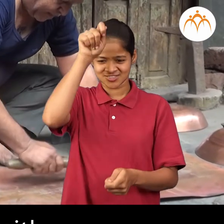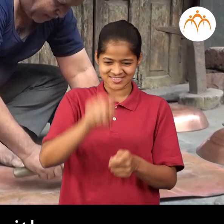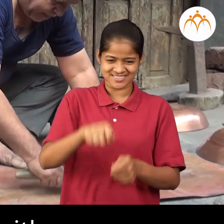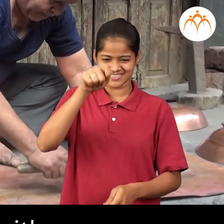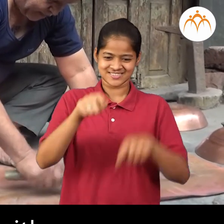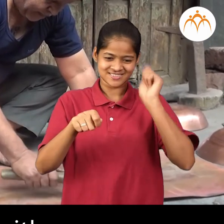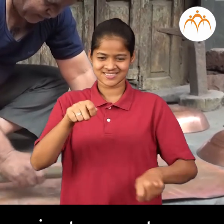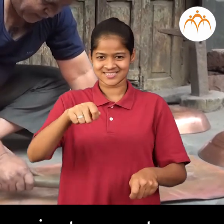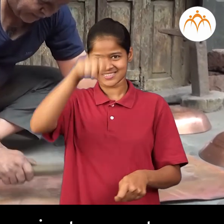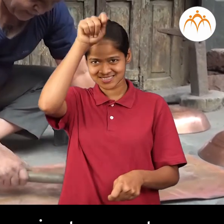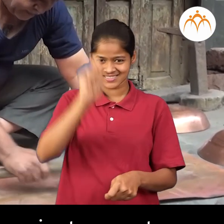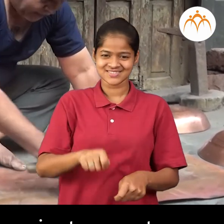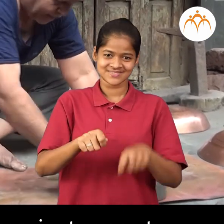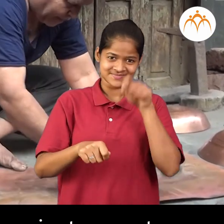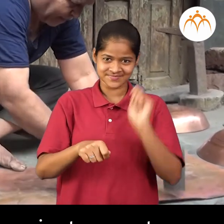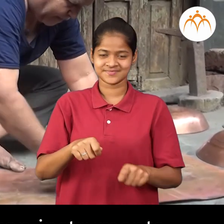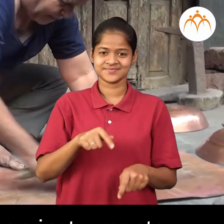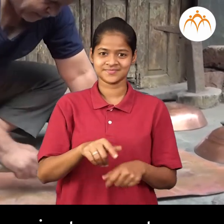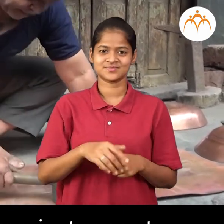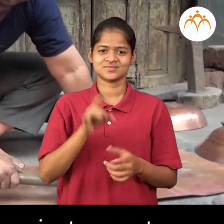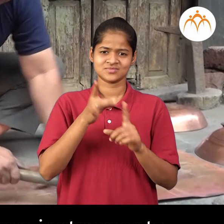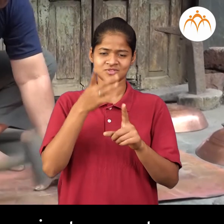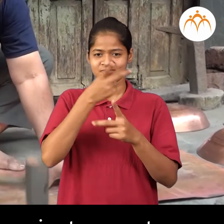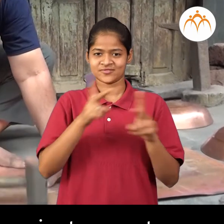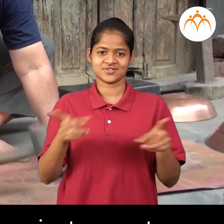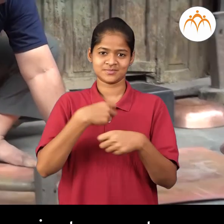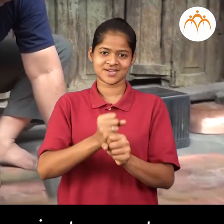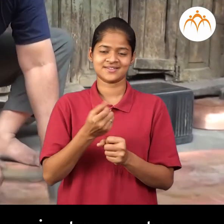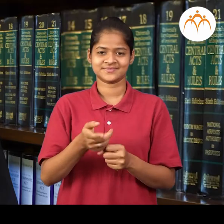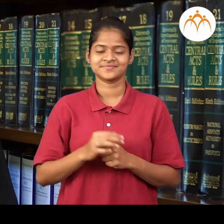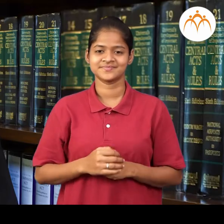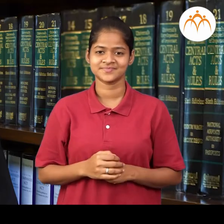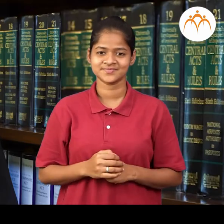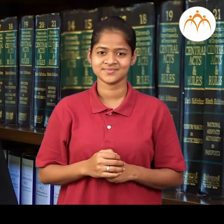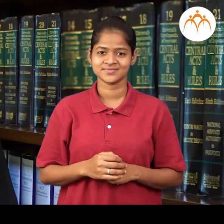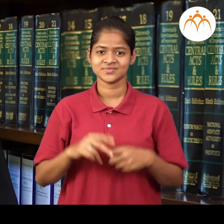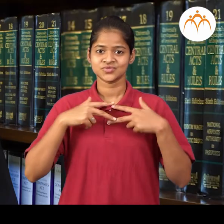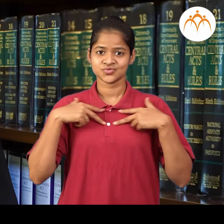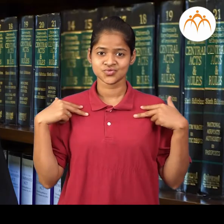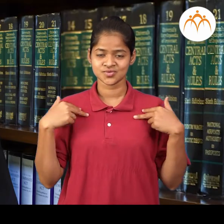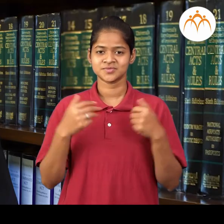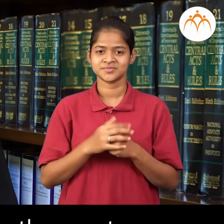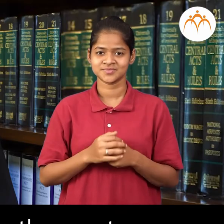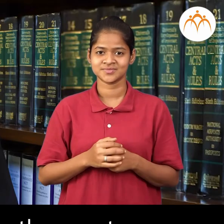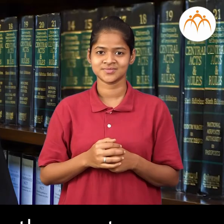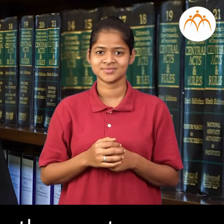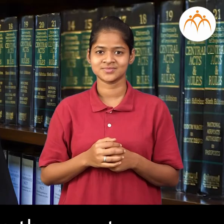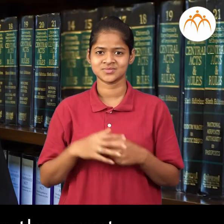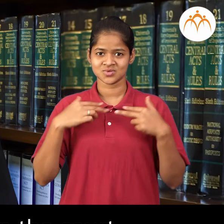blacksmiths make iron instruments. Lawyer, lawyers work